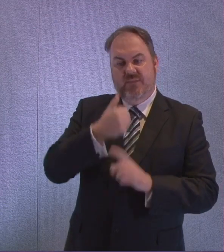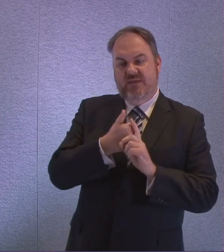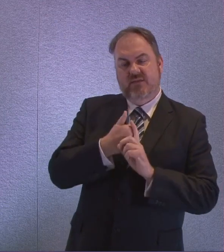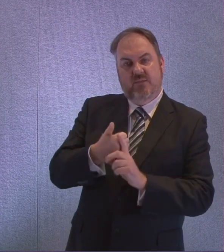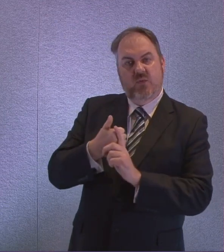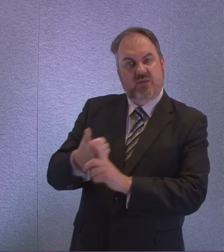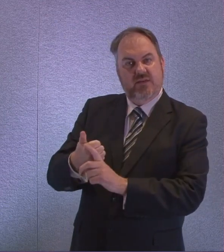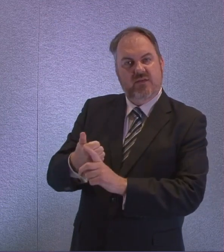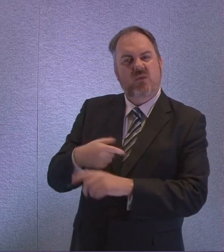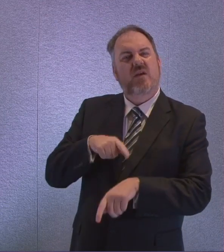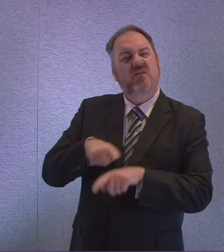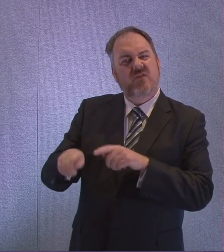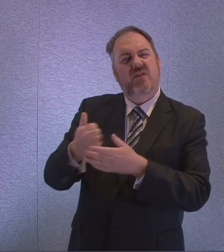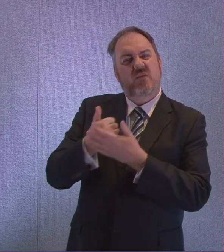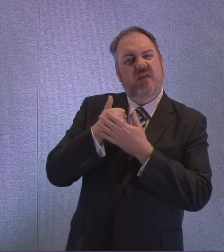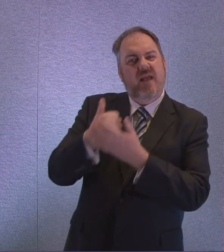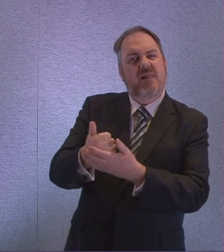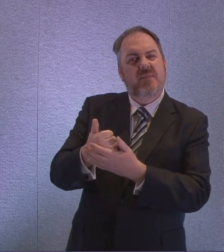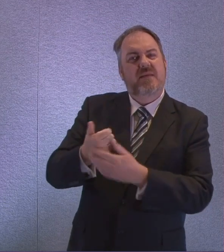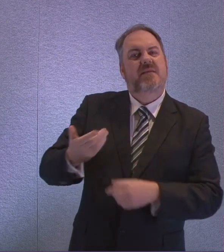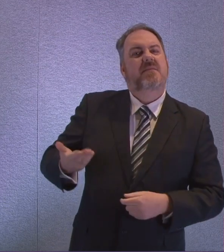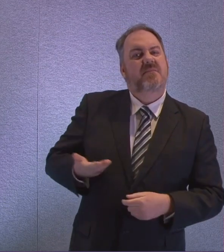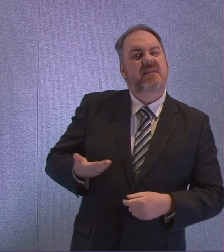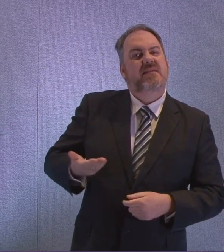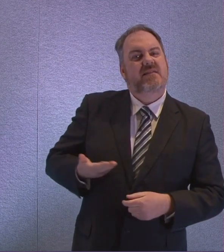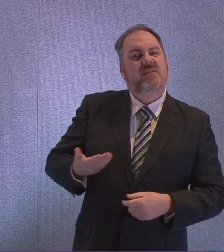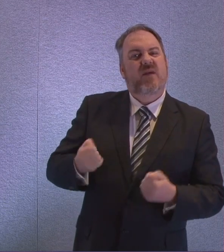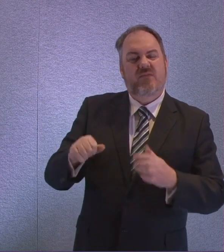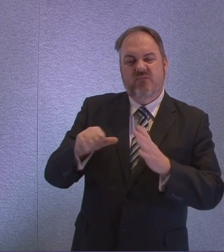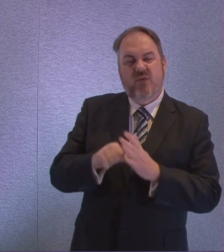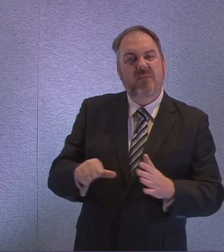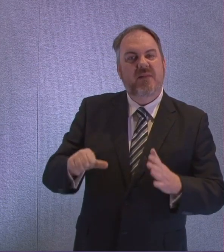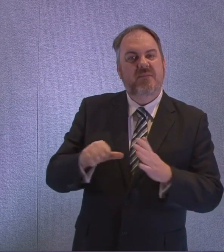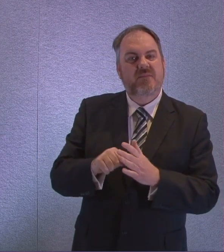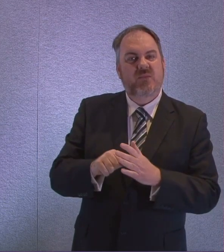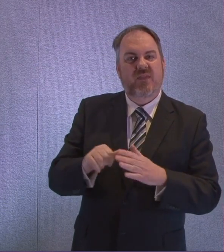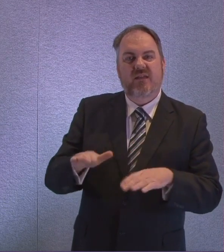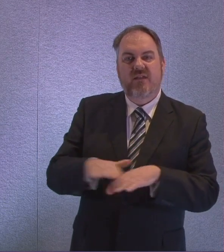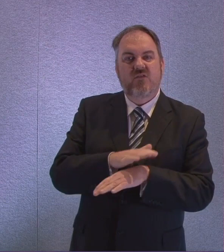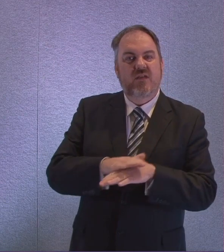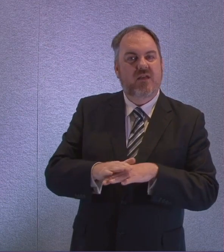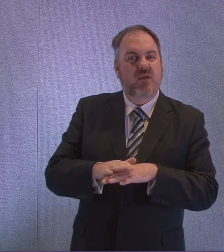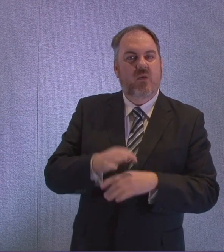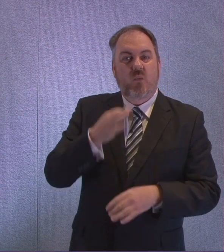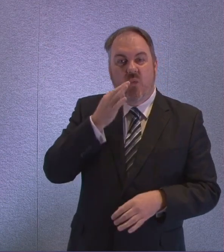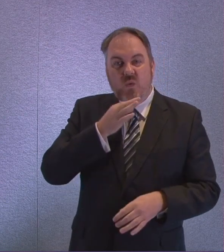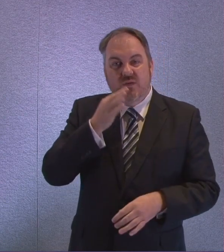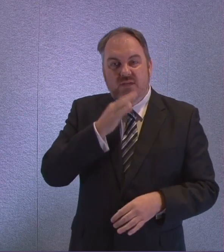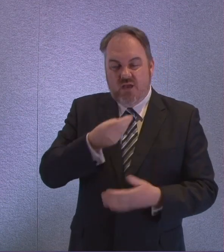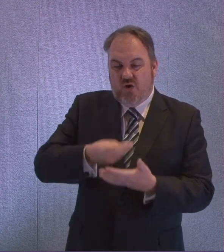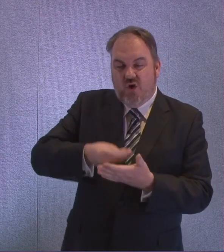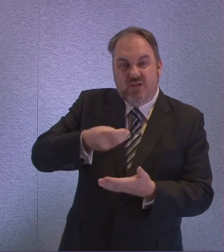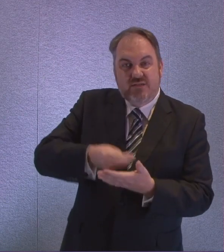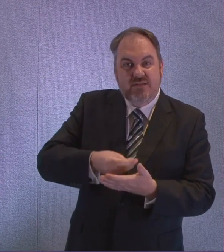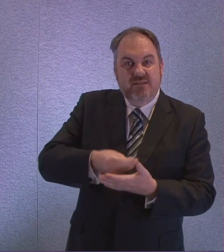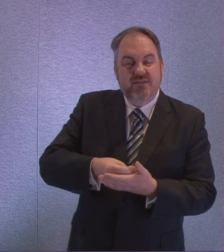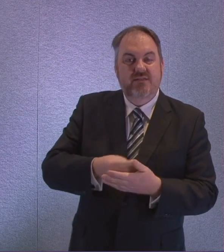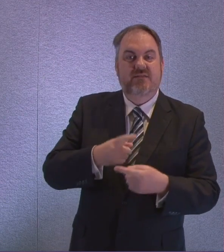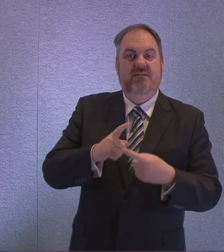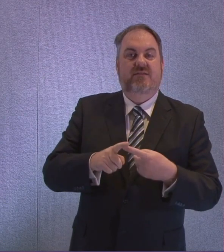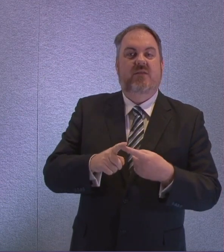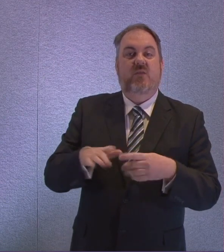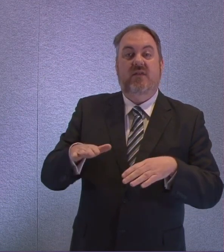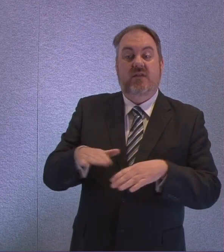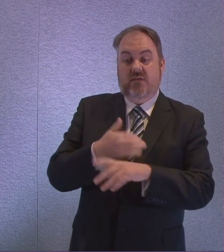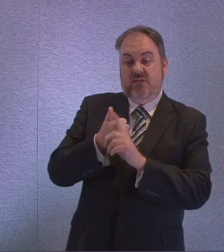help for businesses who have difficulties with water charges. We've provided a financial support package for the bus